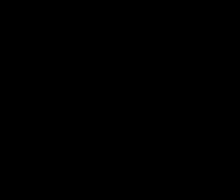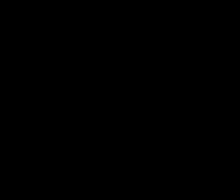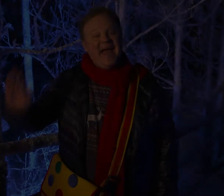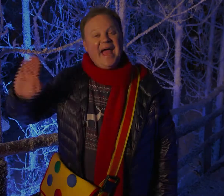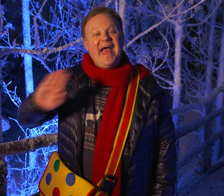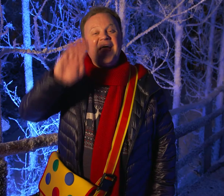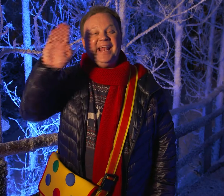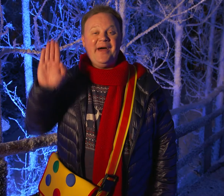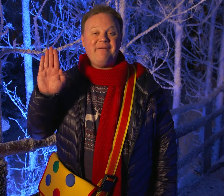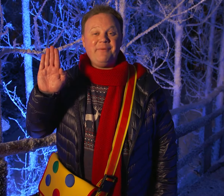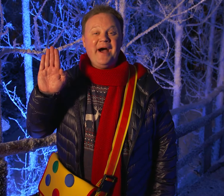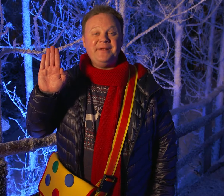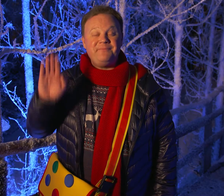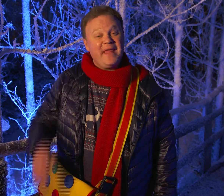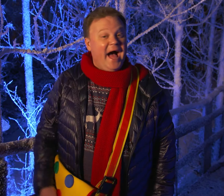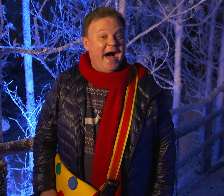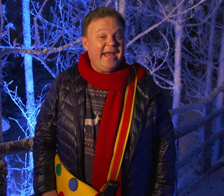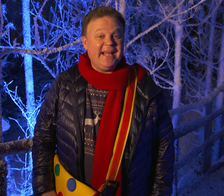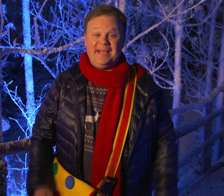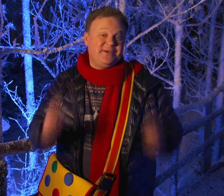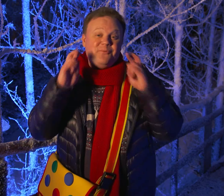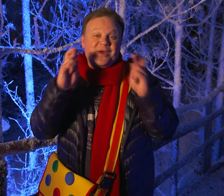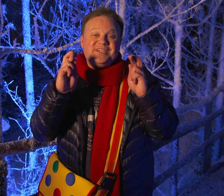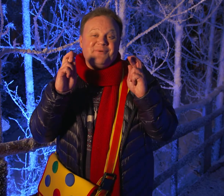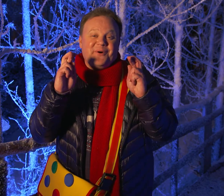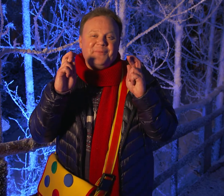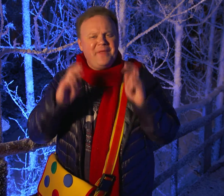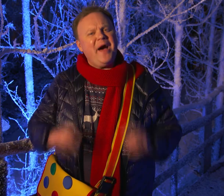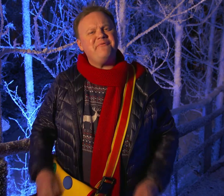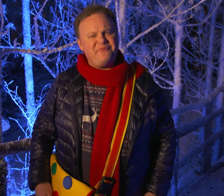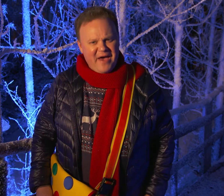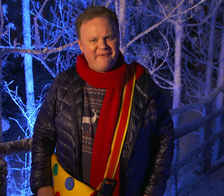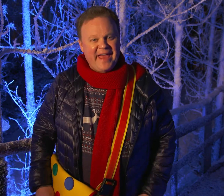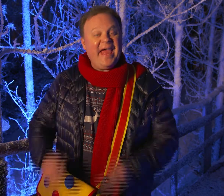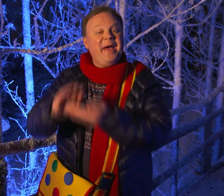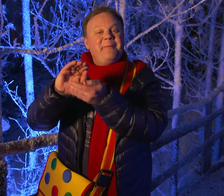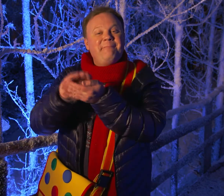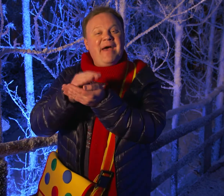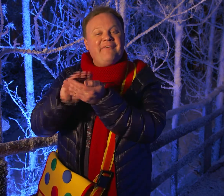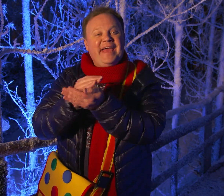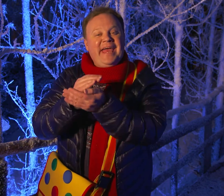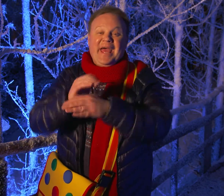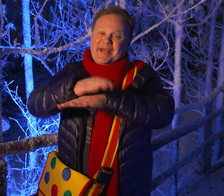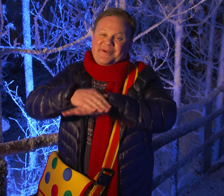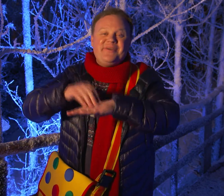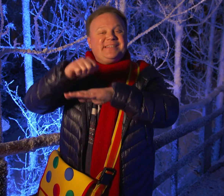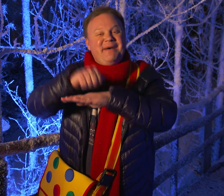Hello everyone! I'd like to wish you all a very Merry Christmas!